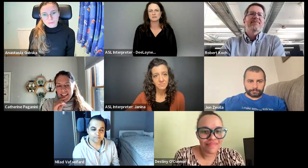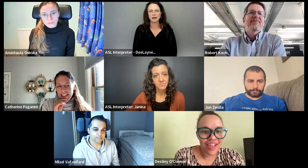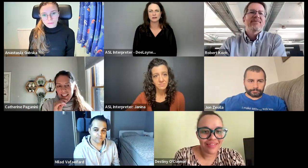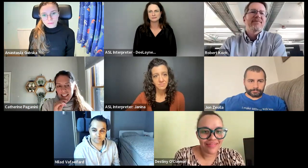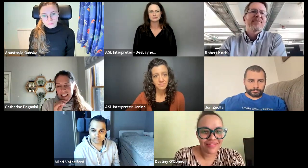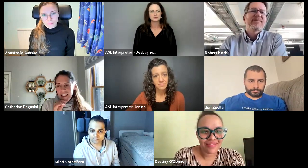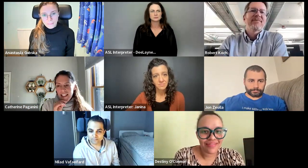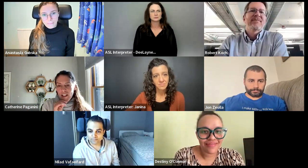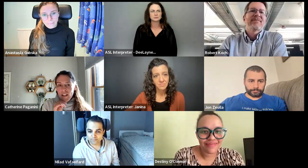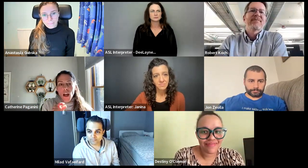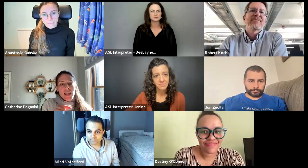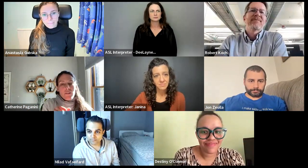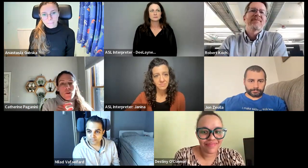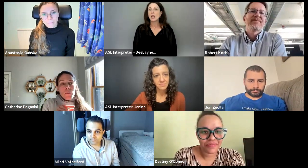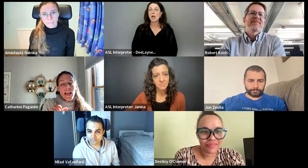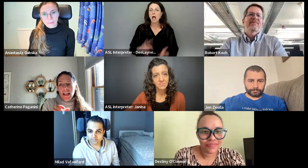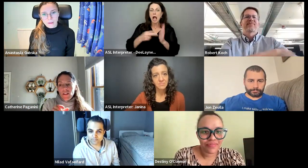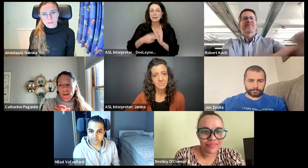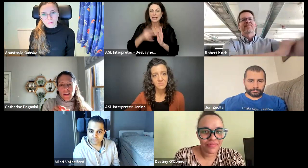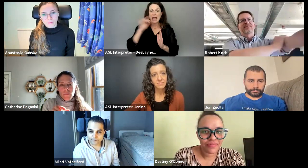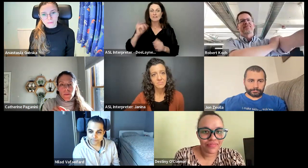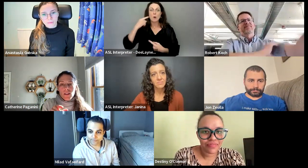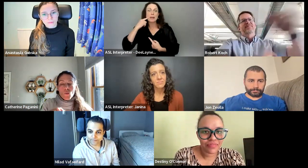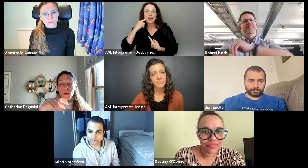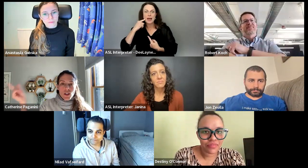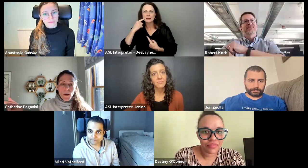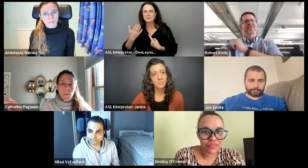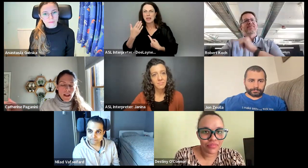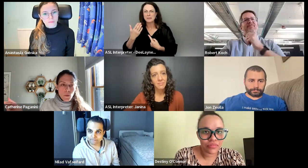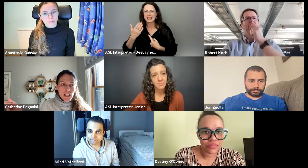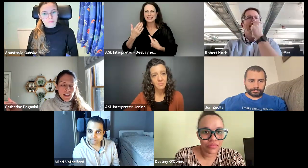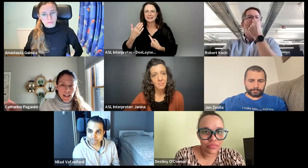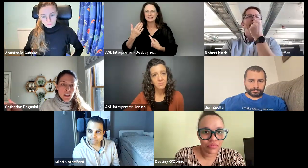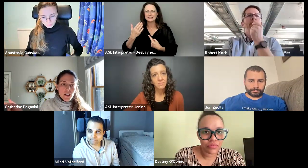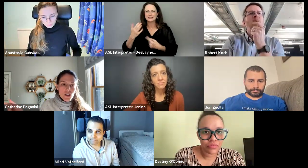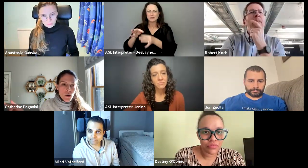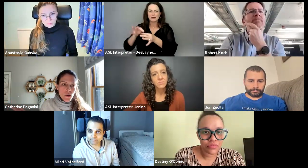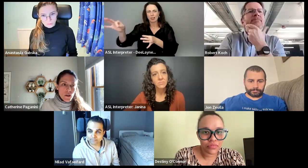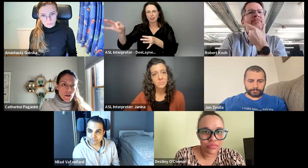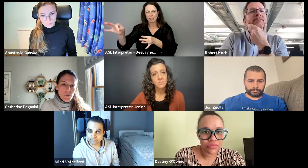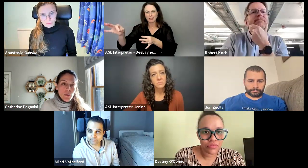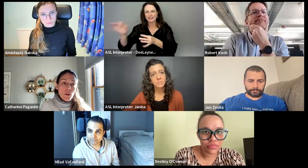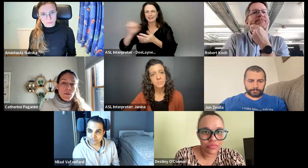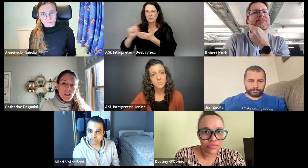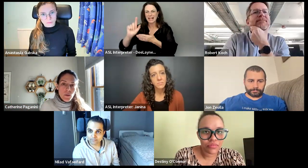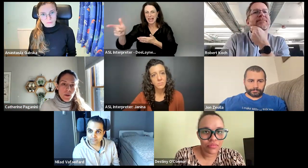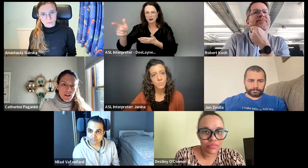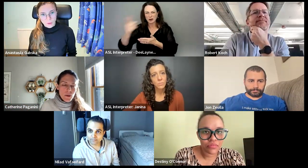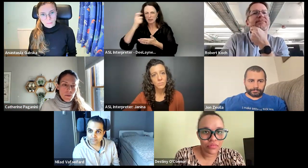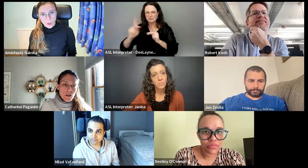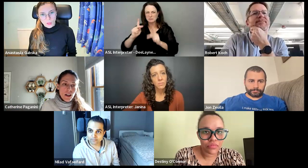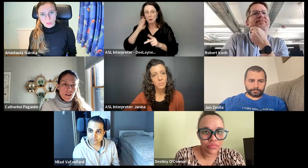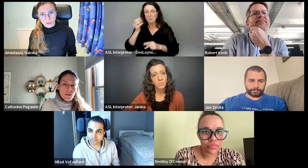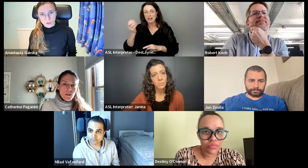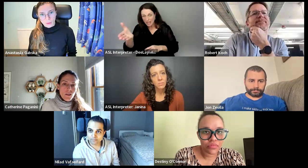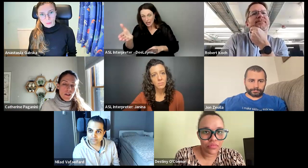touristy and fun. No, I mean, like for Milan to kind of maybe switch it a month, a week later. So, because people will be at KubeCon